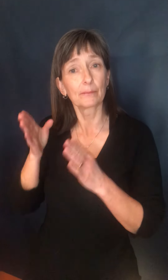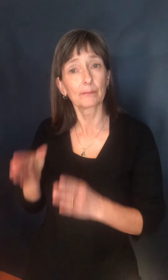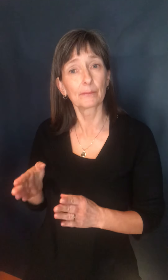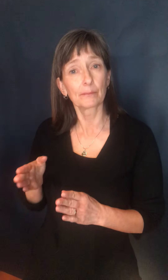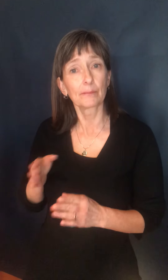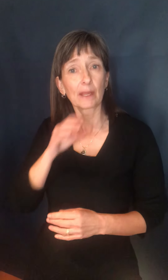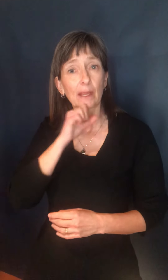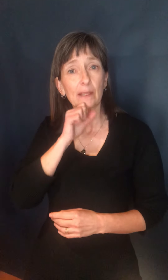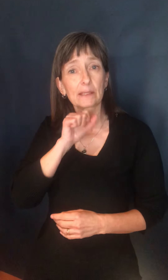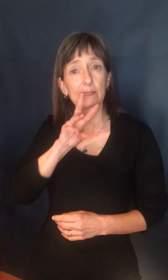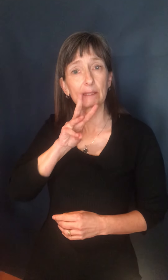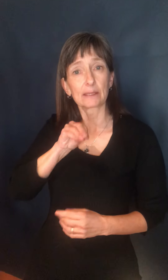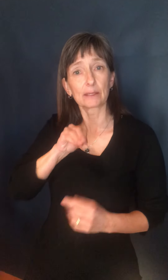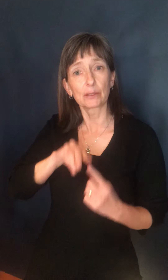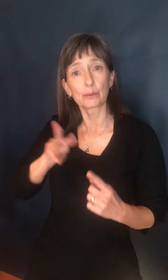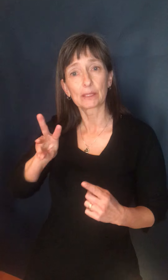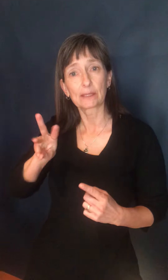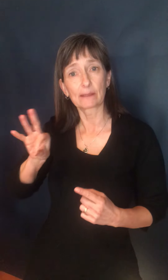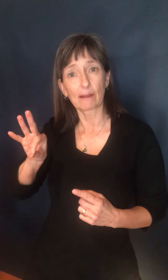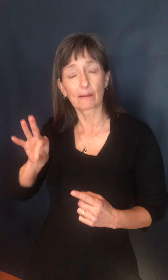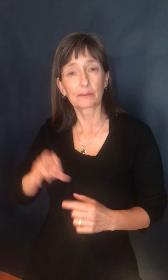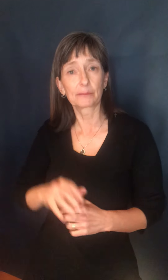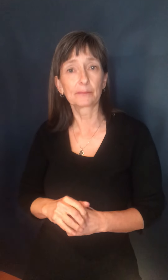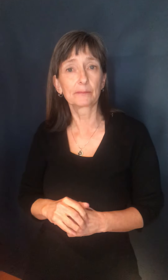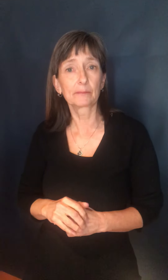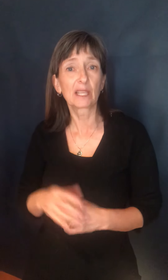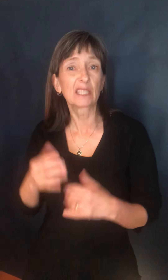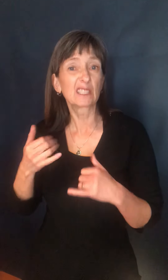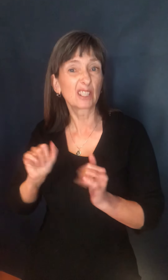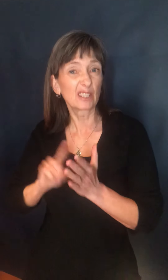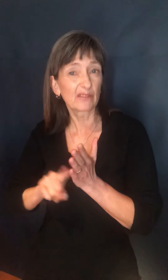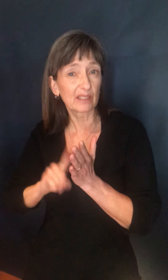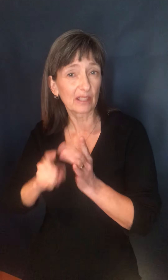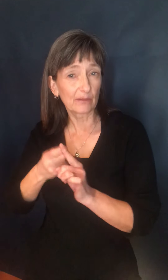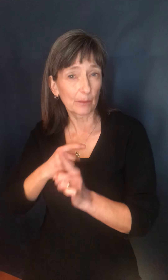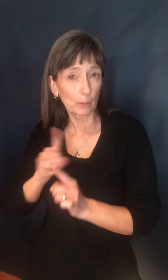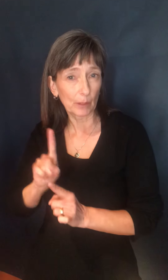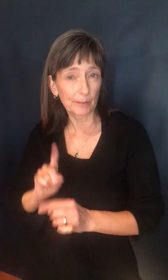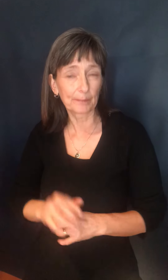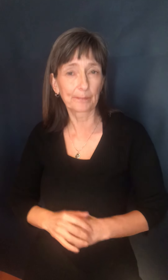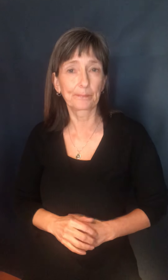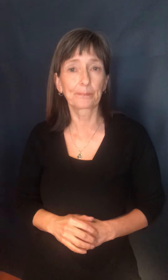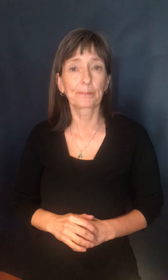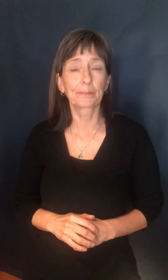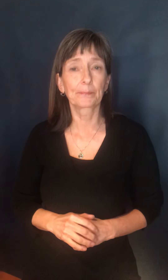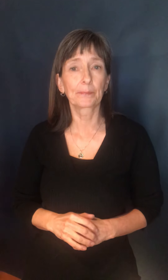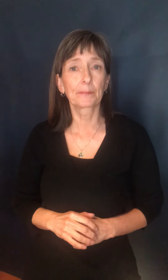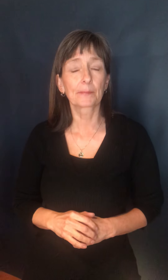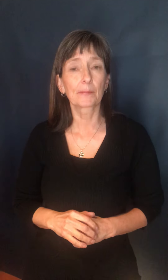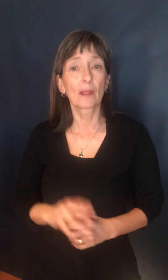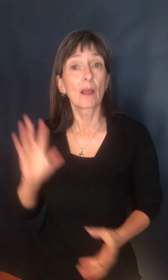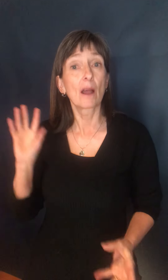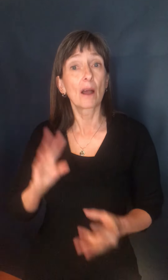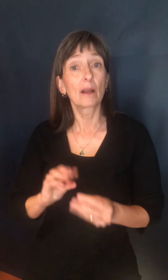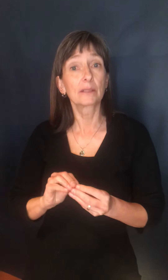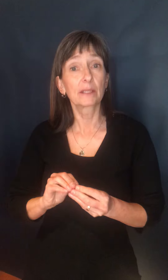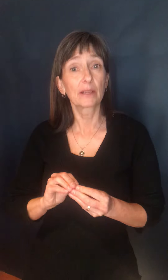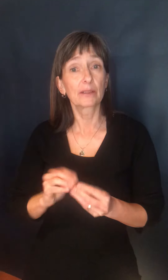between 60 and 69 years of age, and the case is still under investigation. The total number of cases in our province is now 1